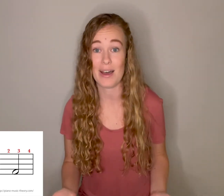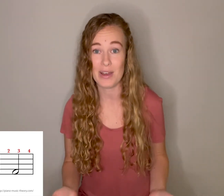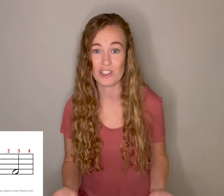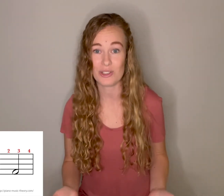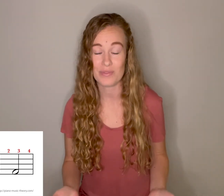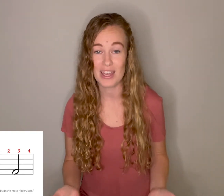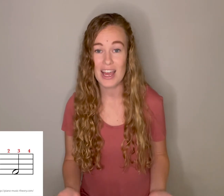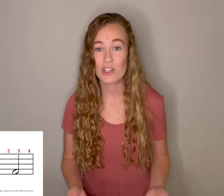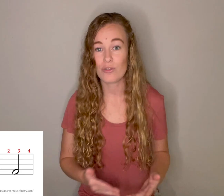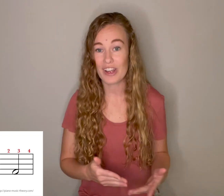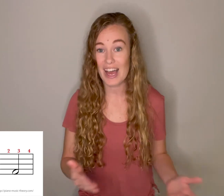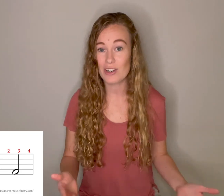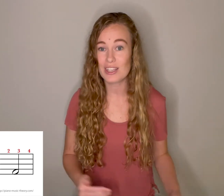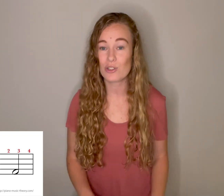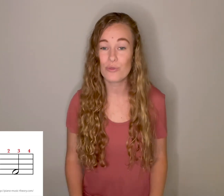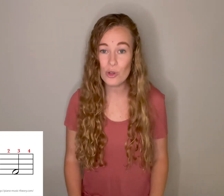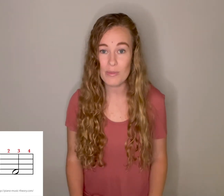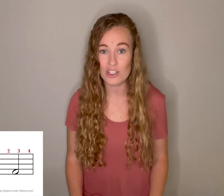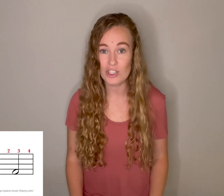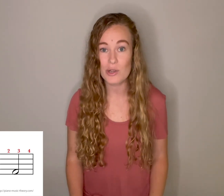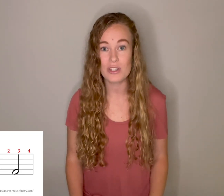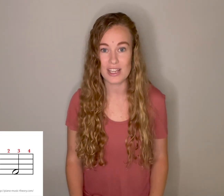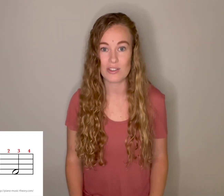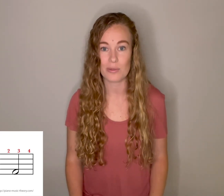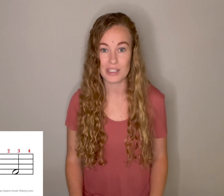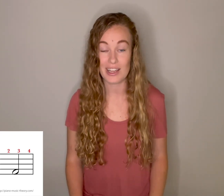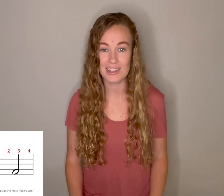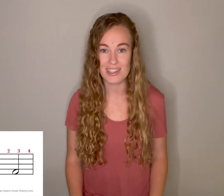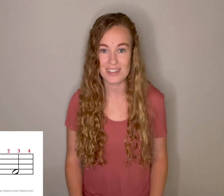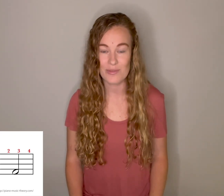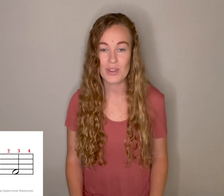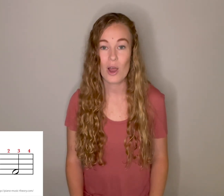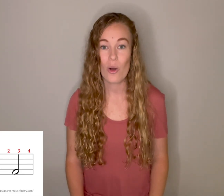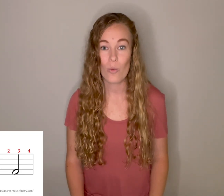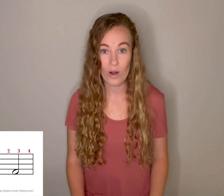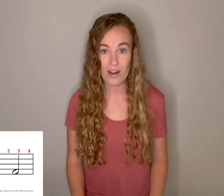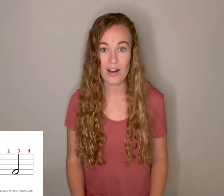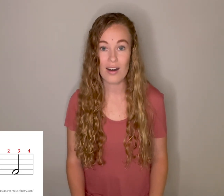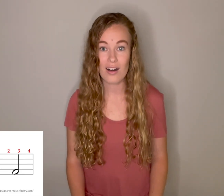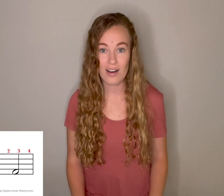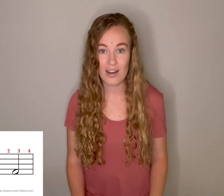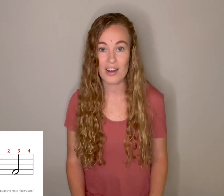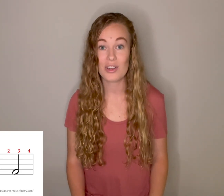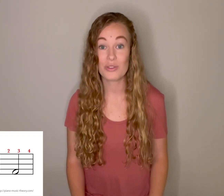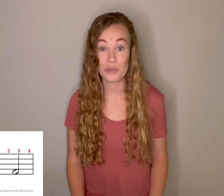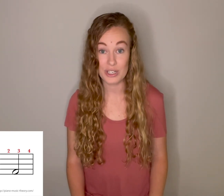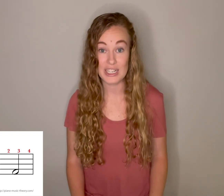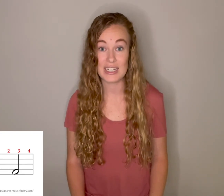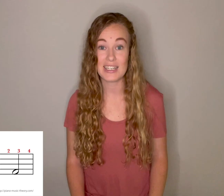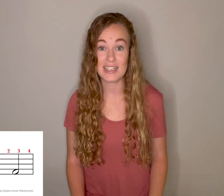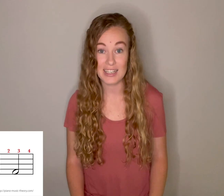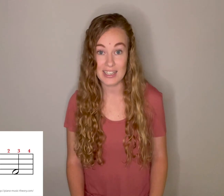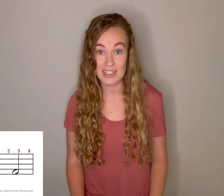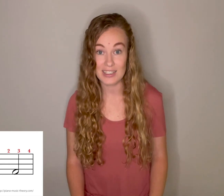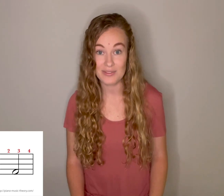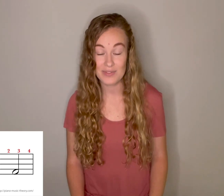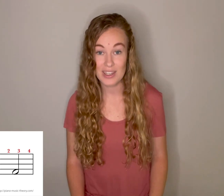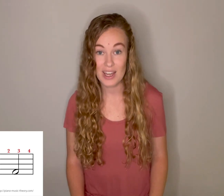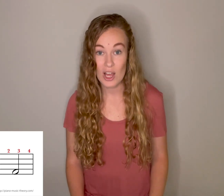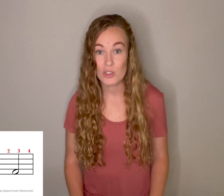measure. So if I counted this full measure, it would sound something like this. One, three. So